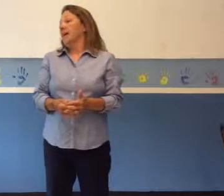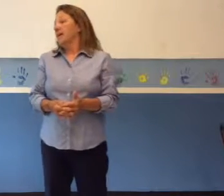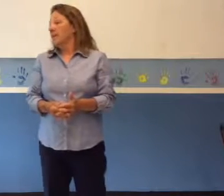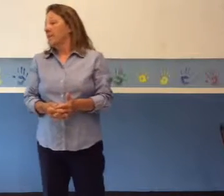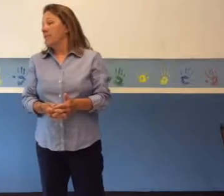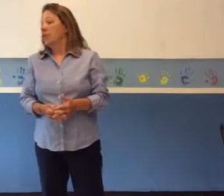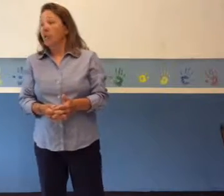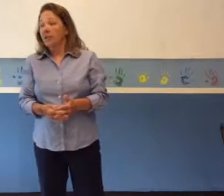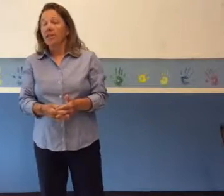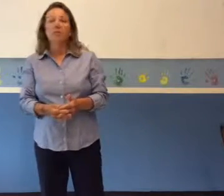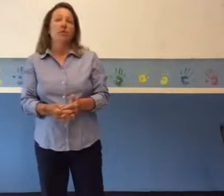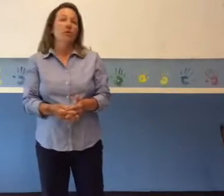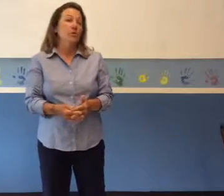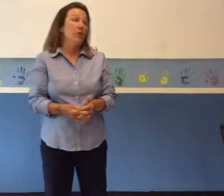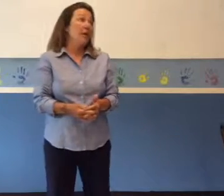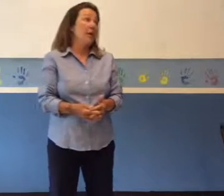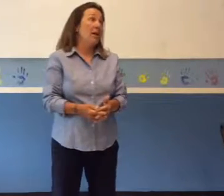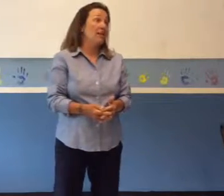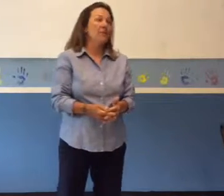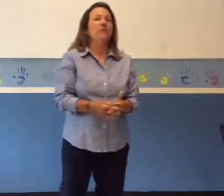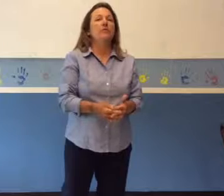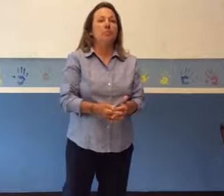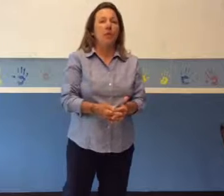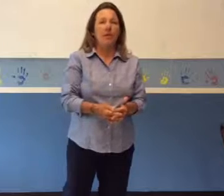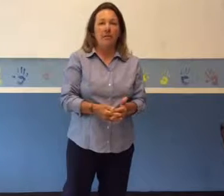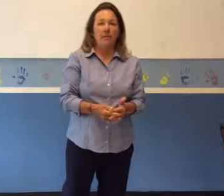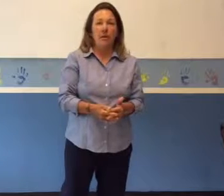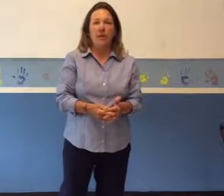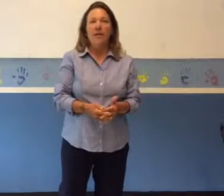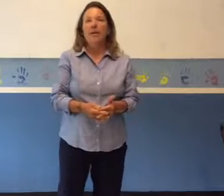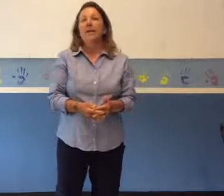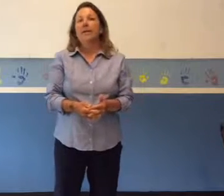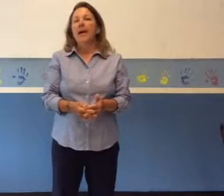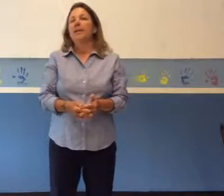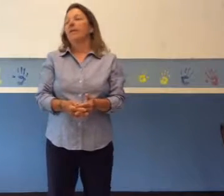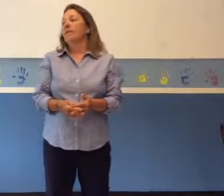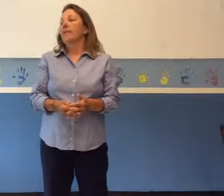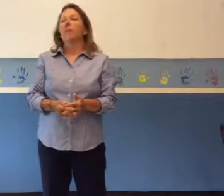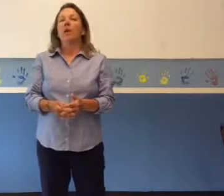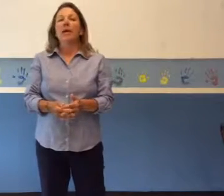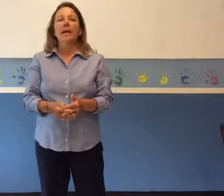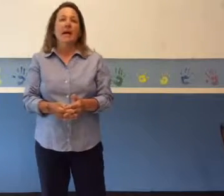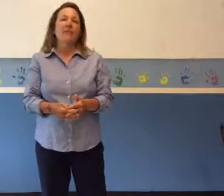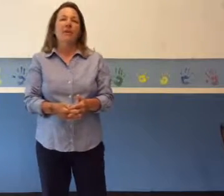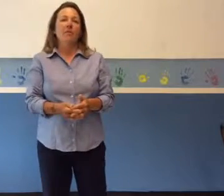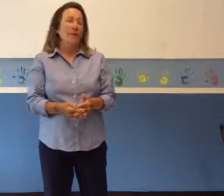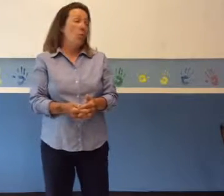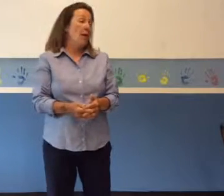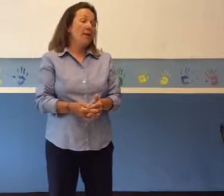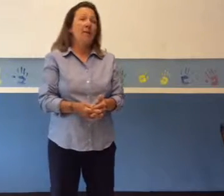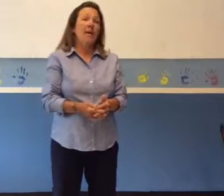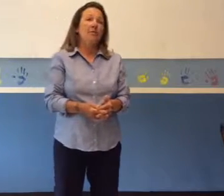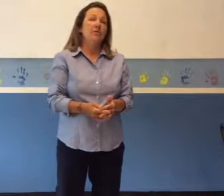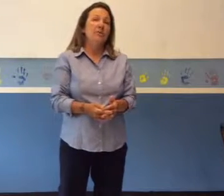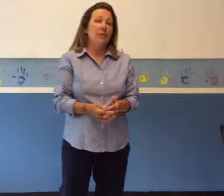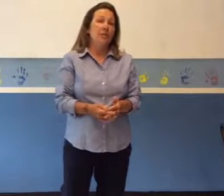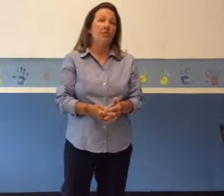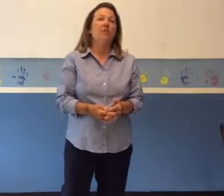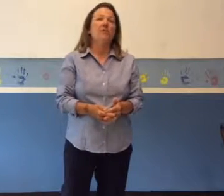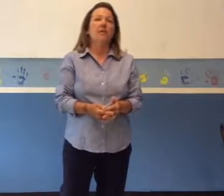97 lawyers lose their license to practice law. Yet, only one out of every 1,000 teachers is